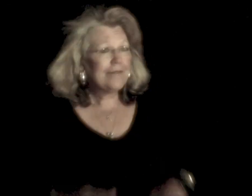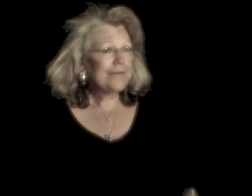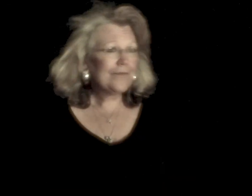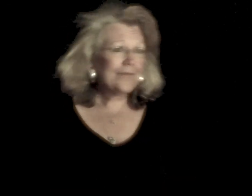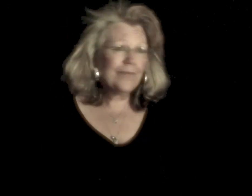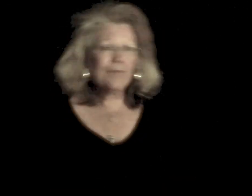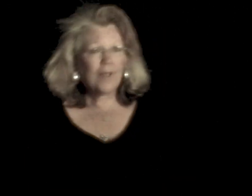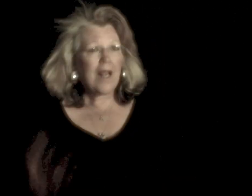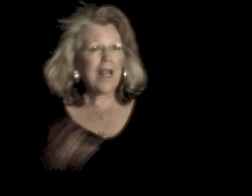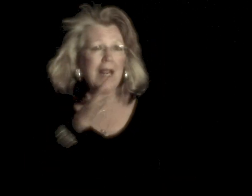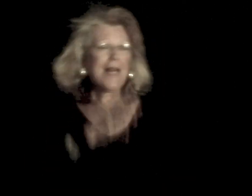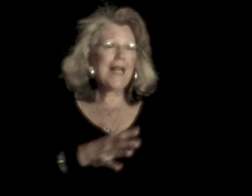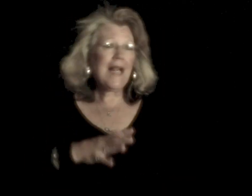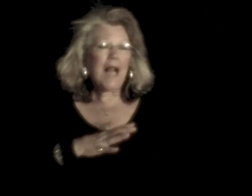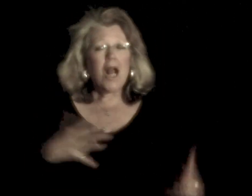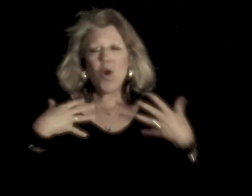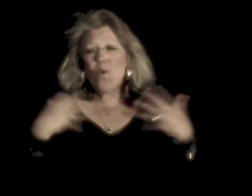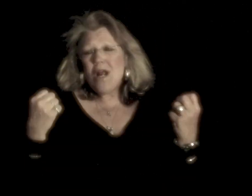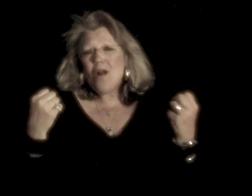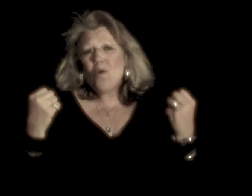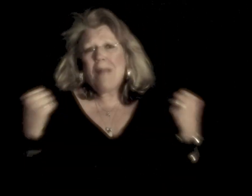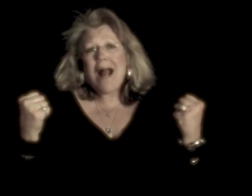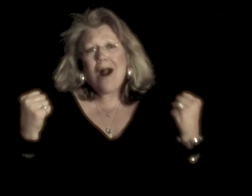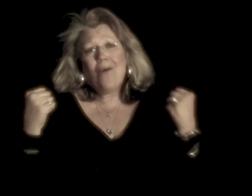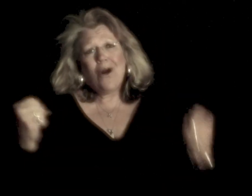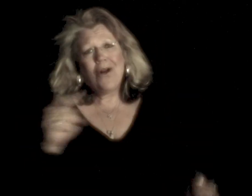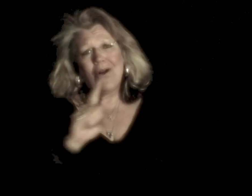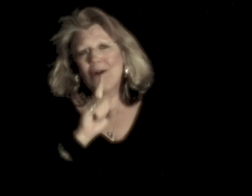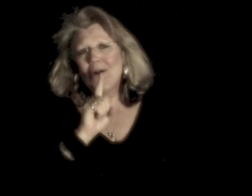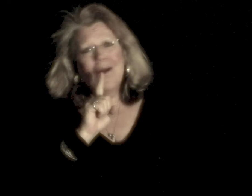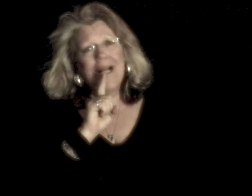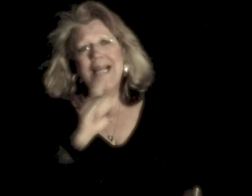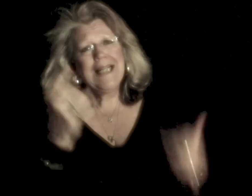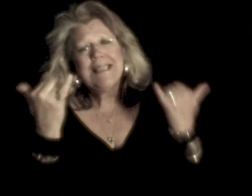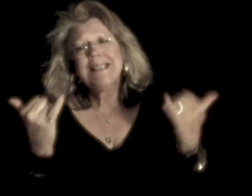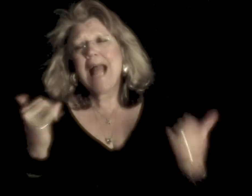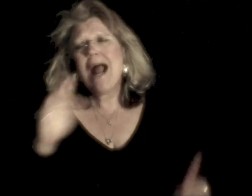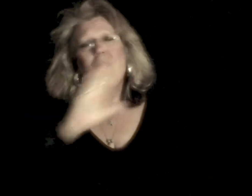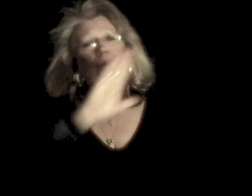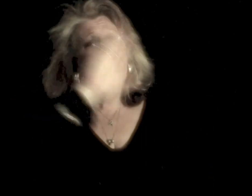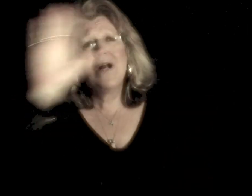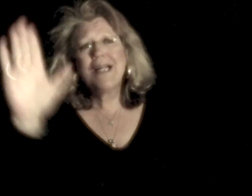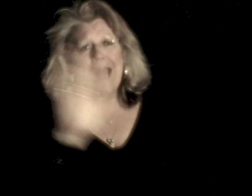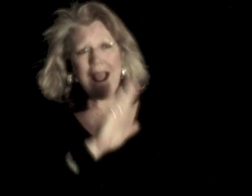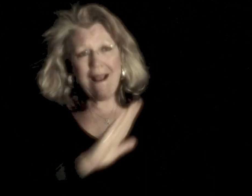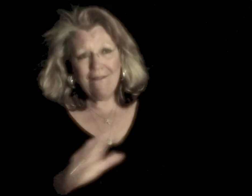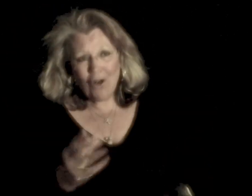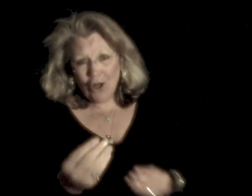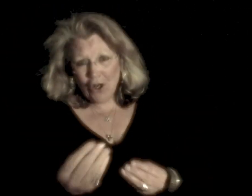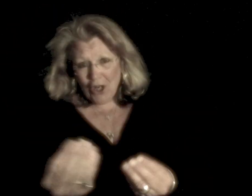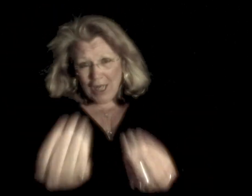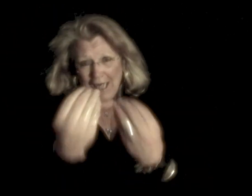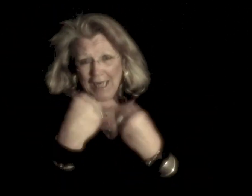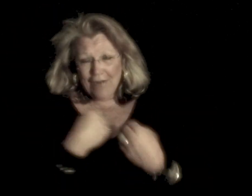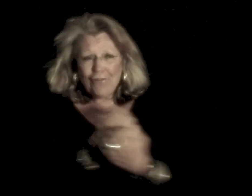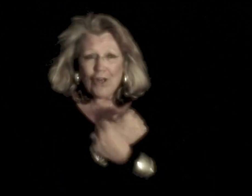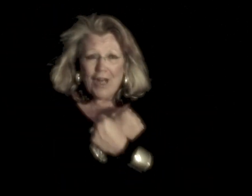Baby, where your power is mine, I'll give your